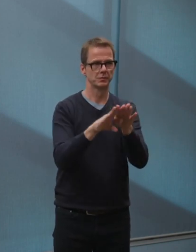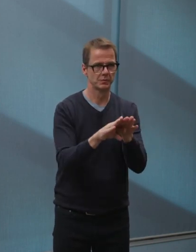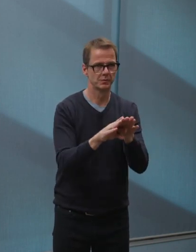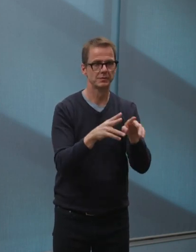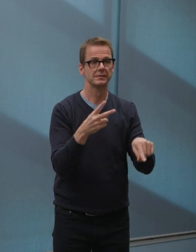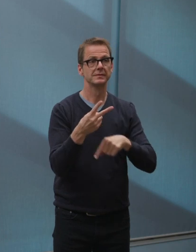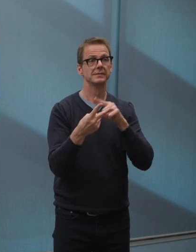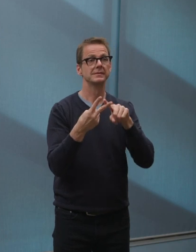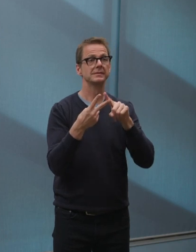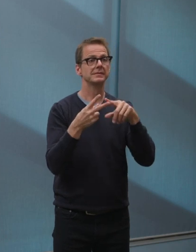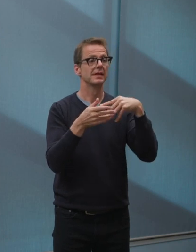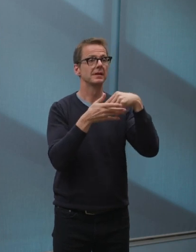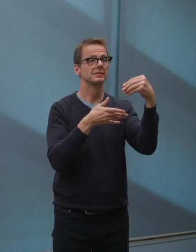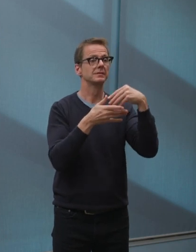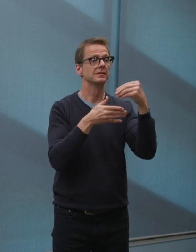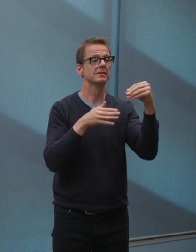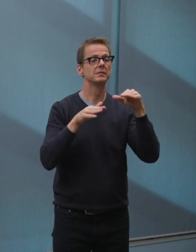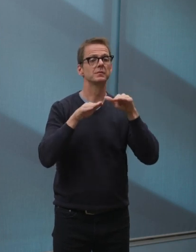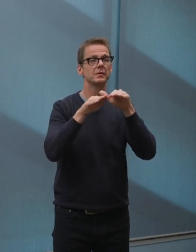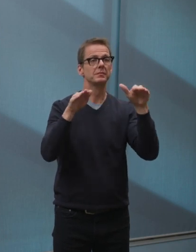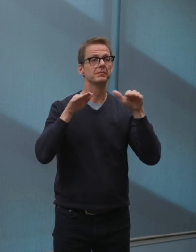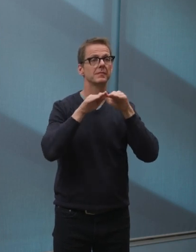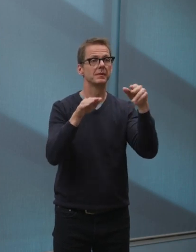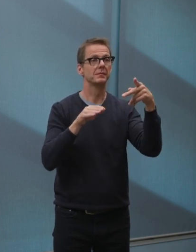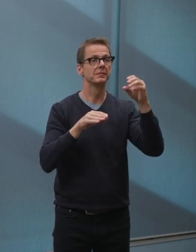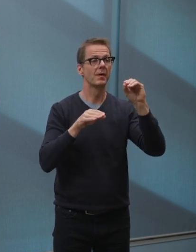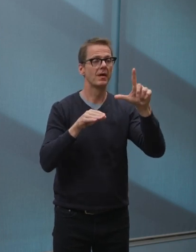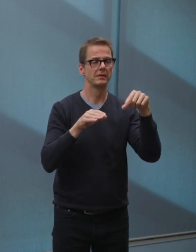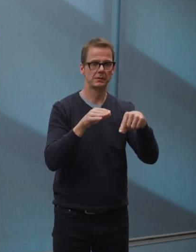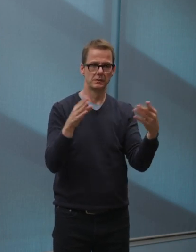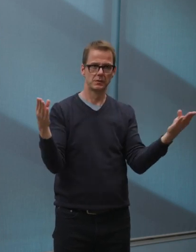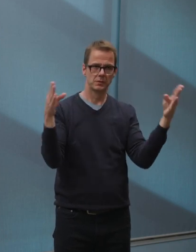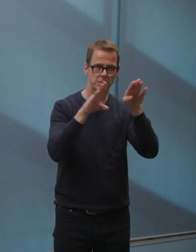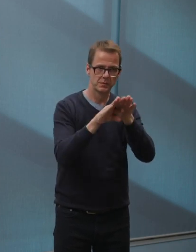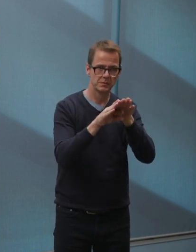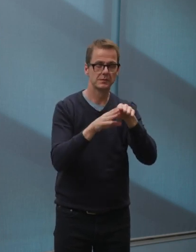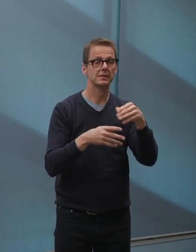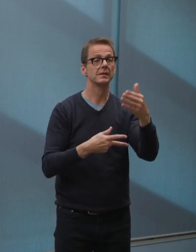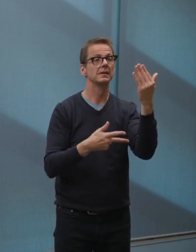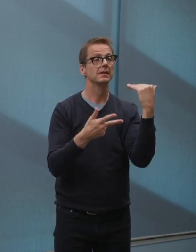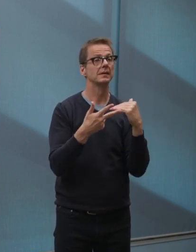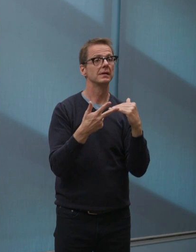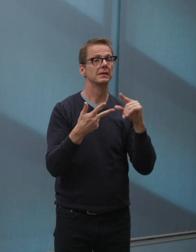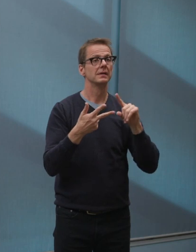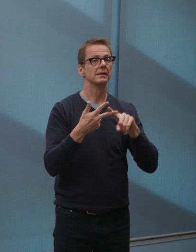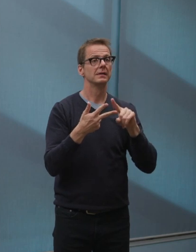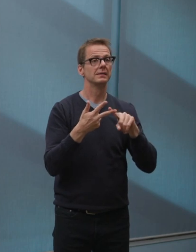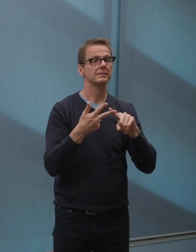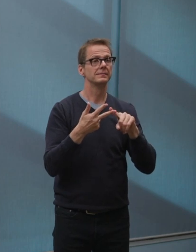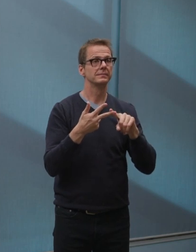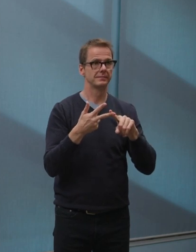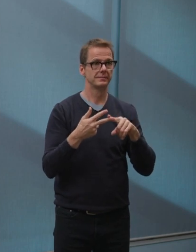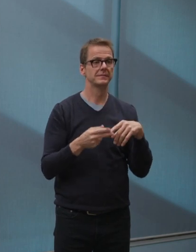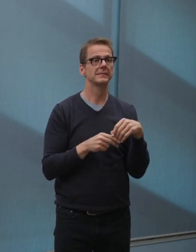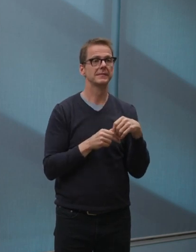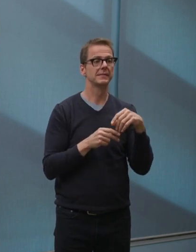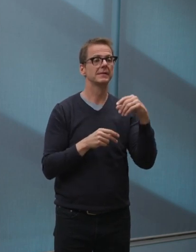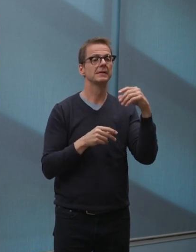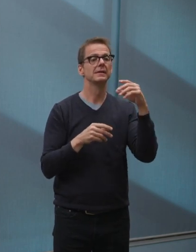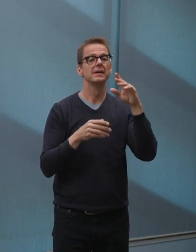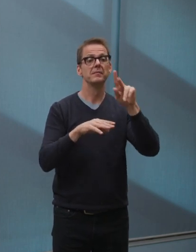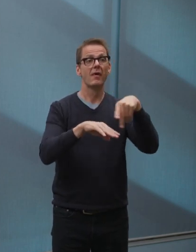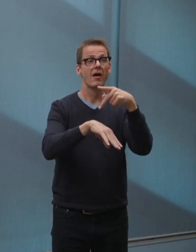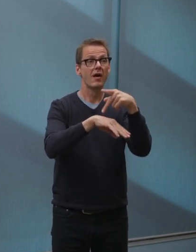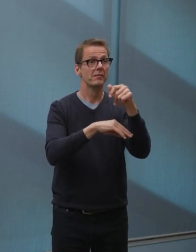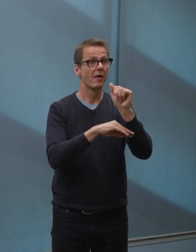green shacks, YEG youth program sites and events, and the summer leaders and training program to determine what's possible in light of the